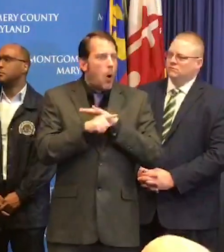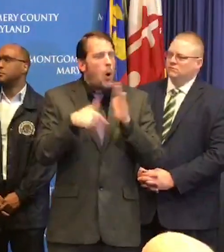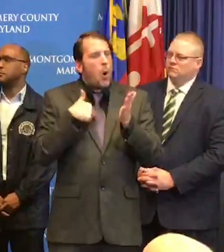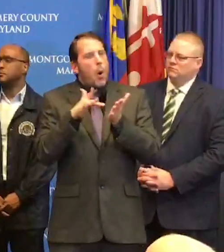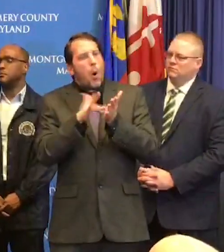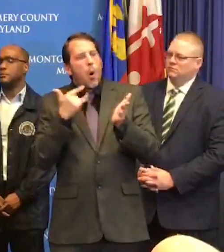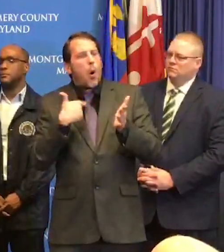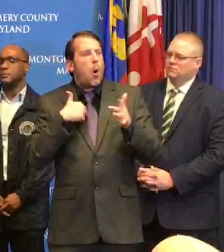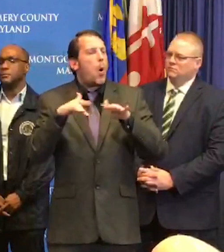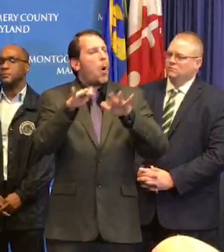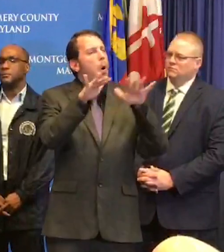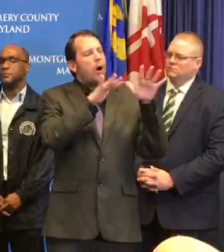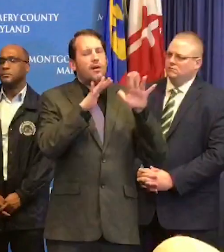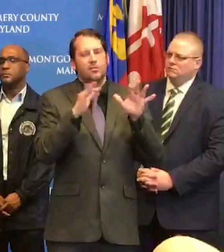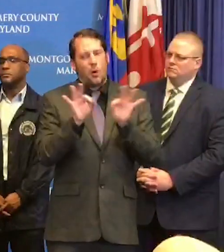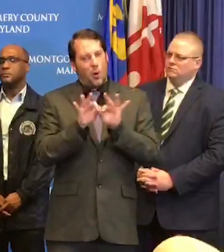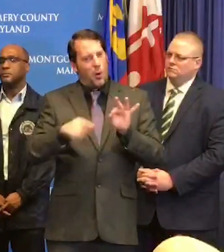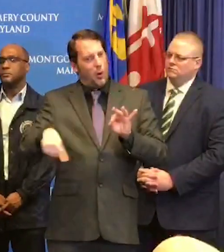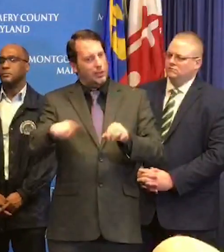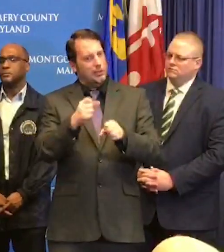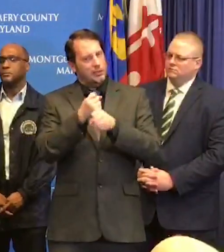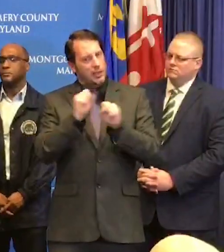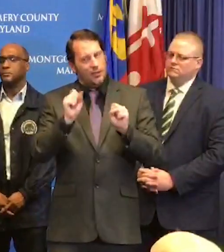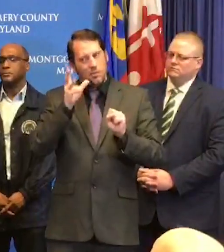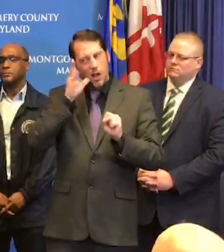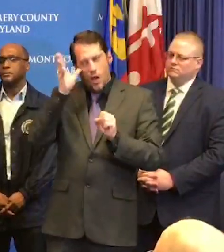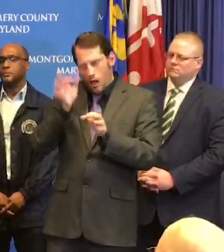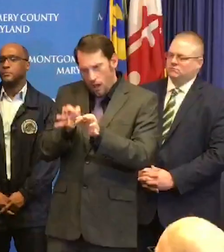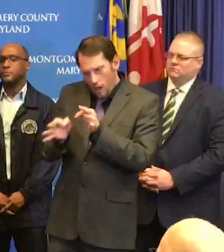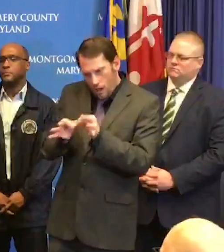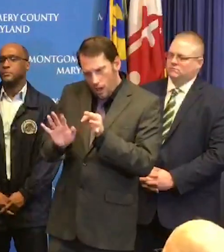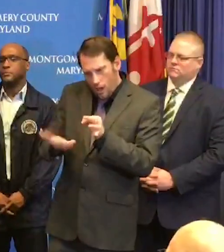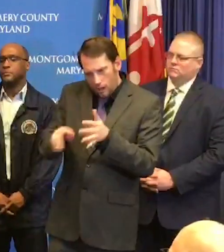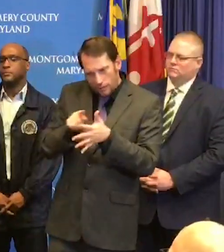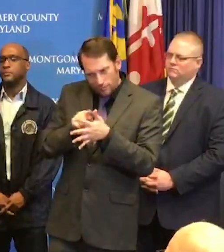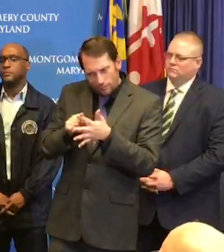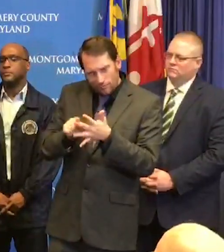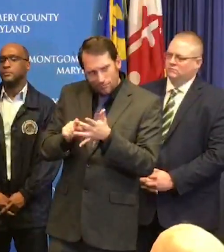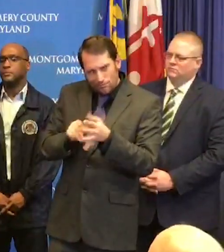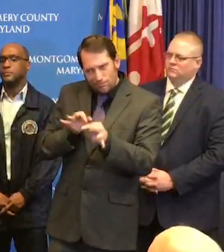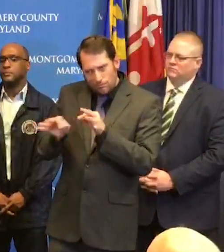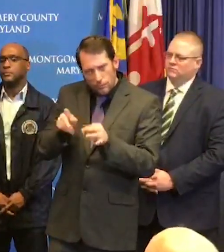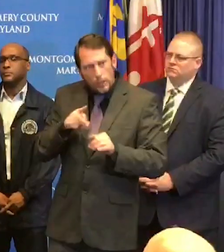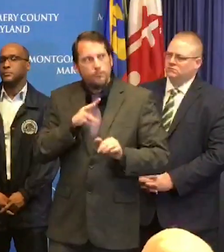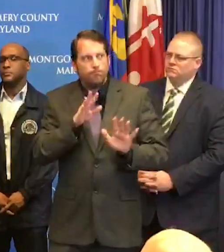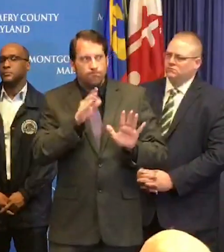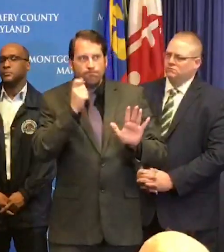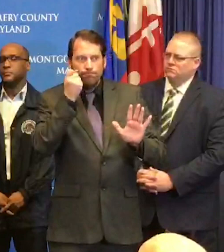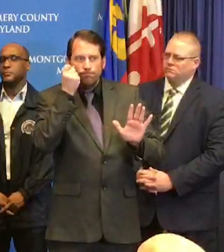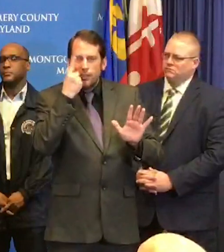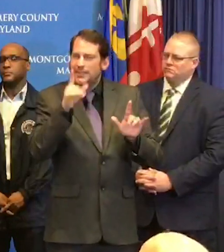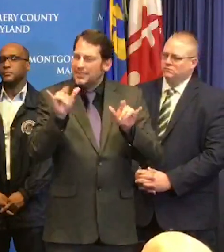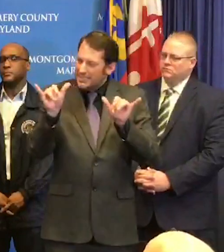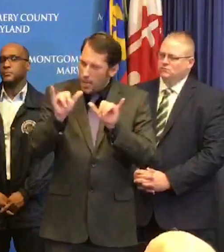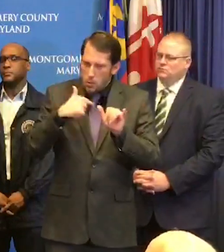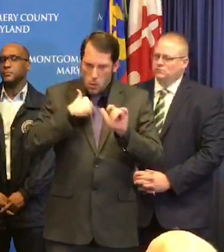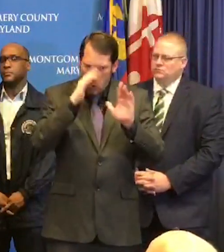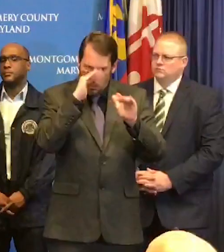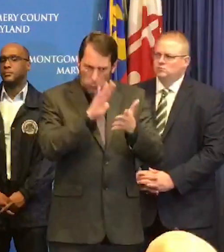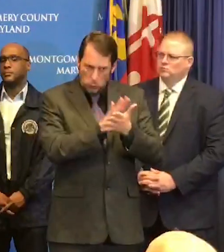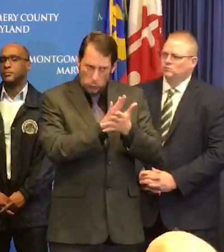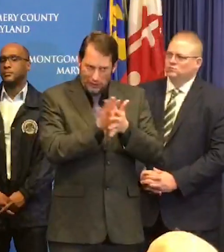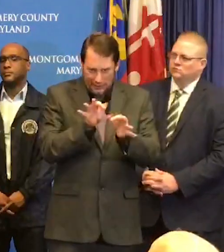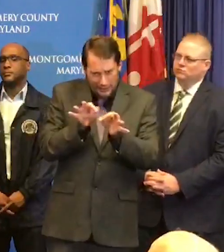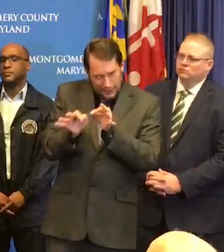them. We hope the schools, before they dismiss them, relay a message of, you know, this is not a vacation period we're giving you as a